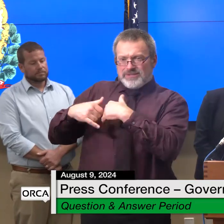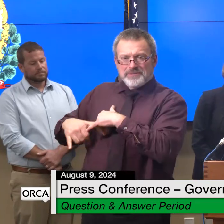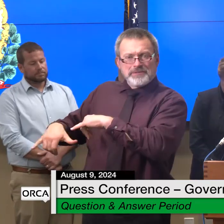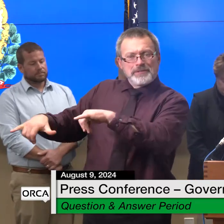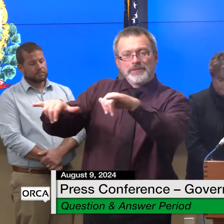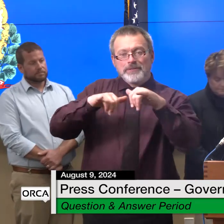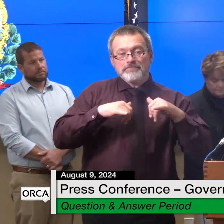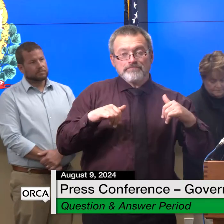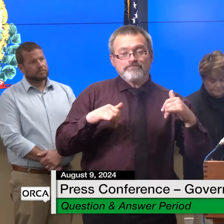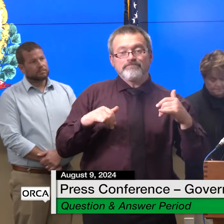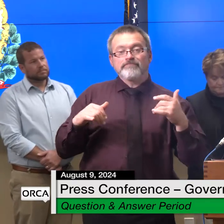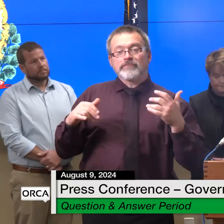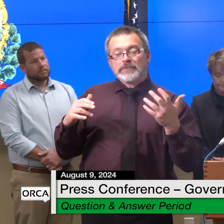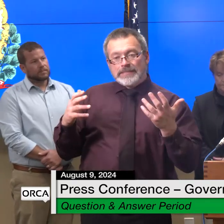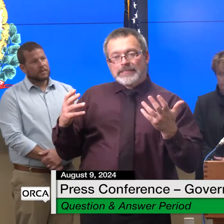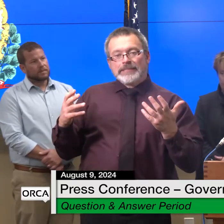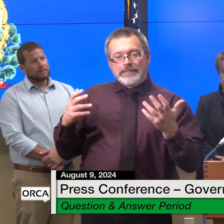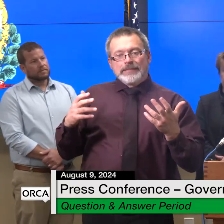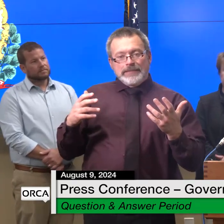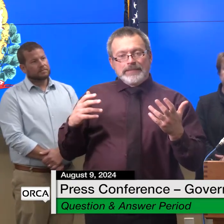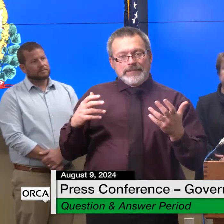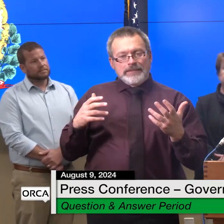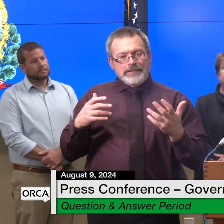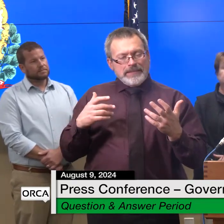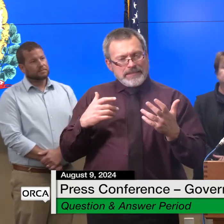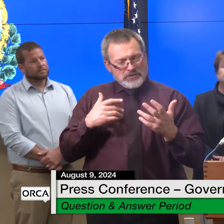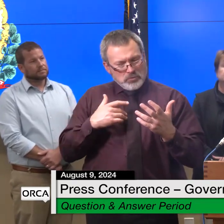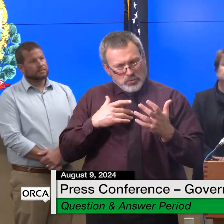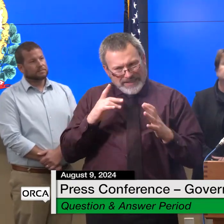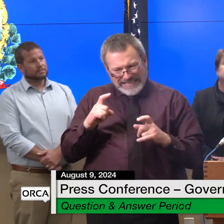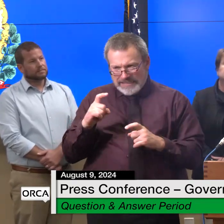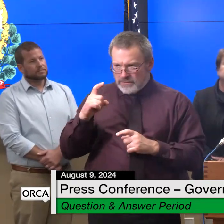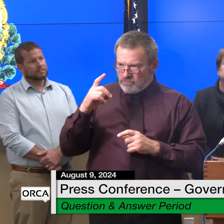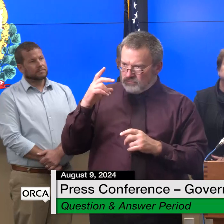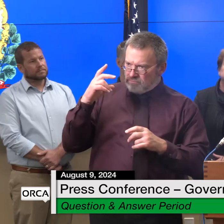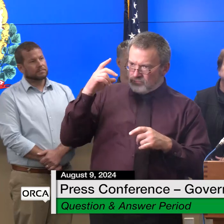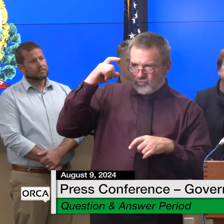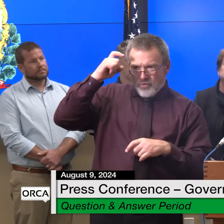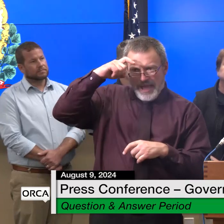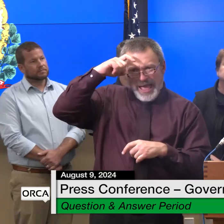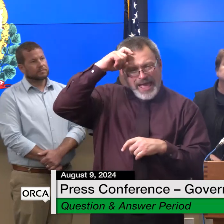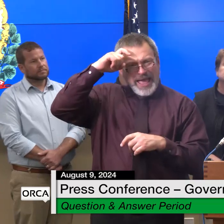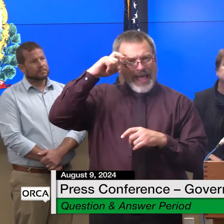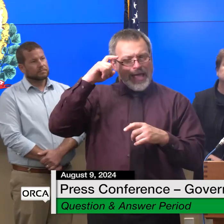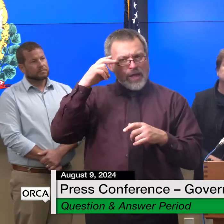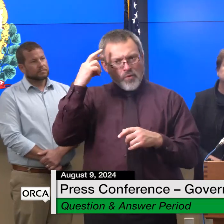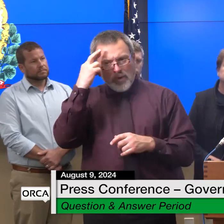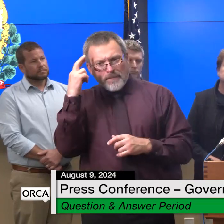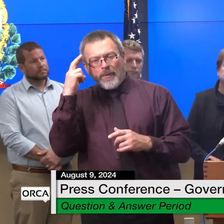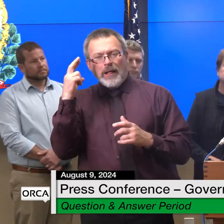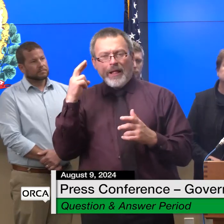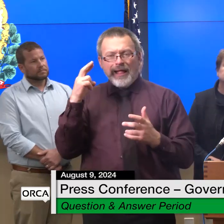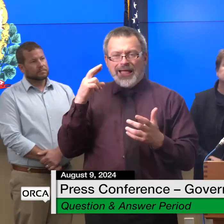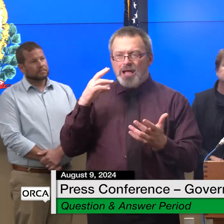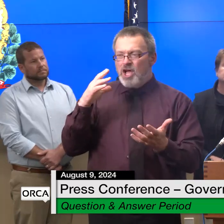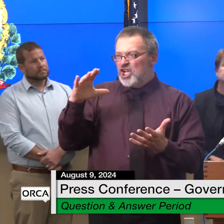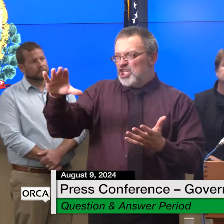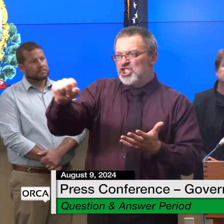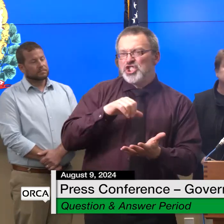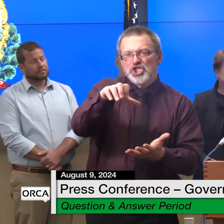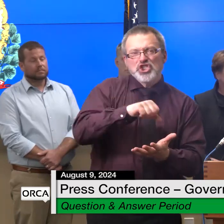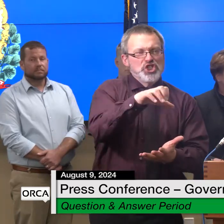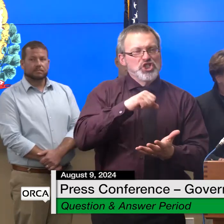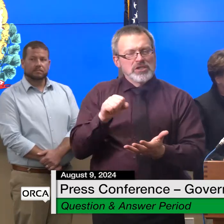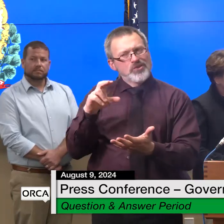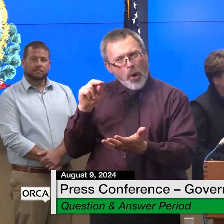and make sure that we're frugal and as conservative as possible in in budgeting for the next fiscal year it